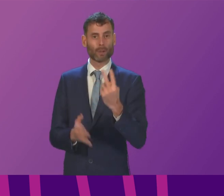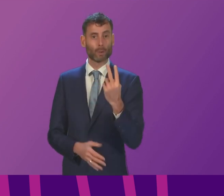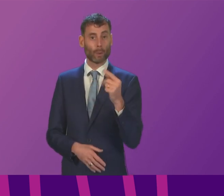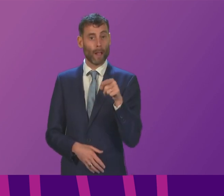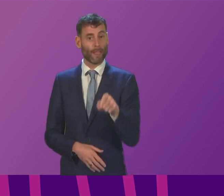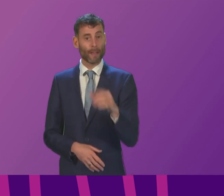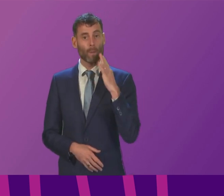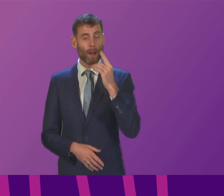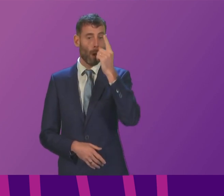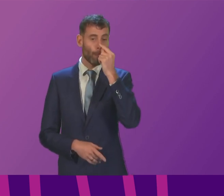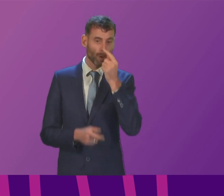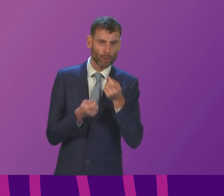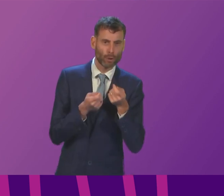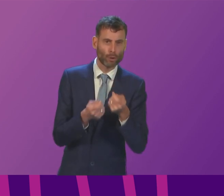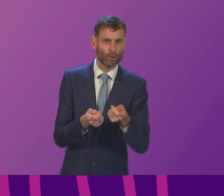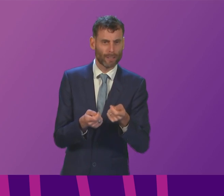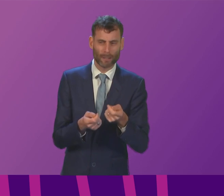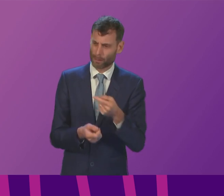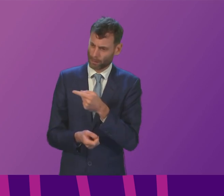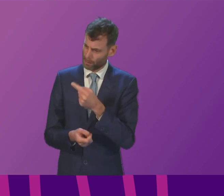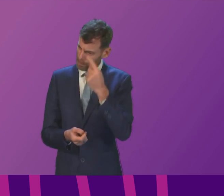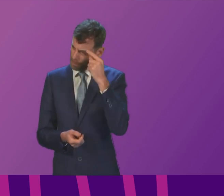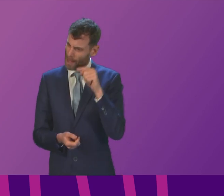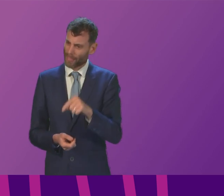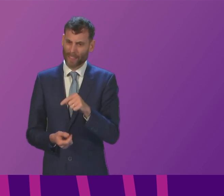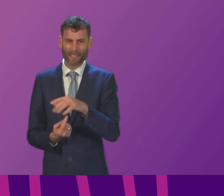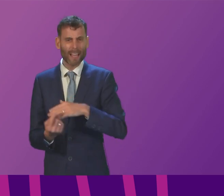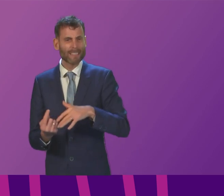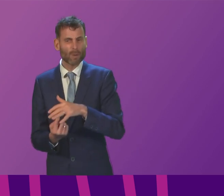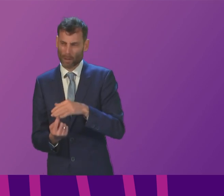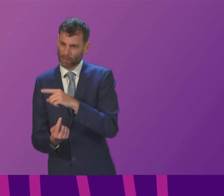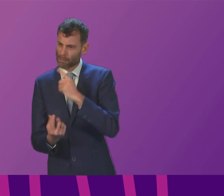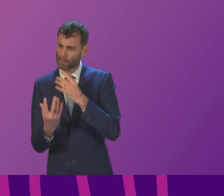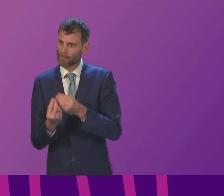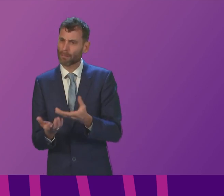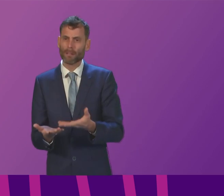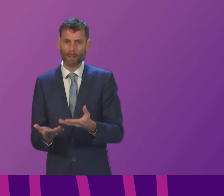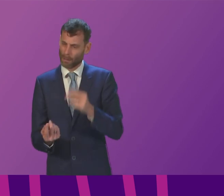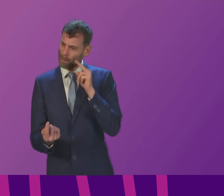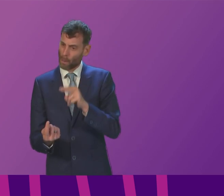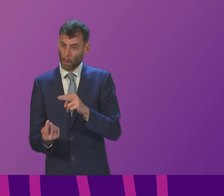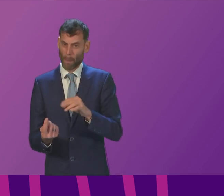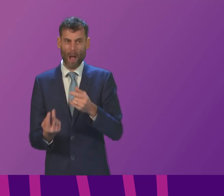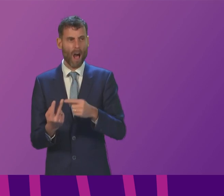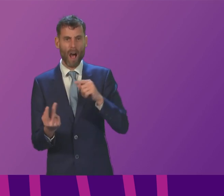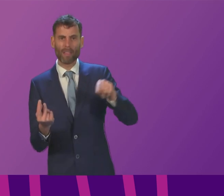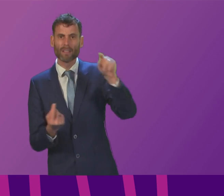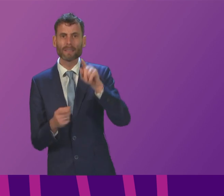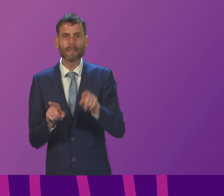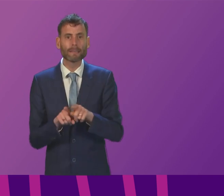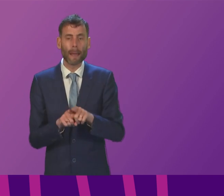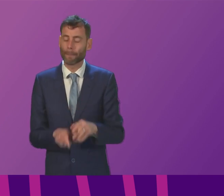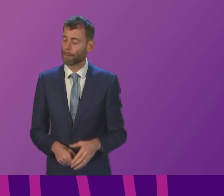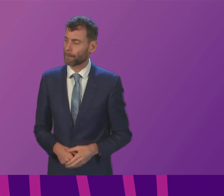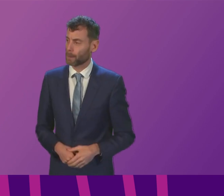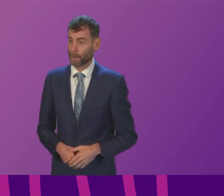other who have been forced to wage such an insanely long time for help first minister no I don't think that is remotely acceptable